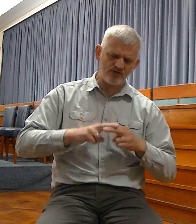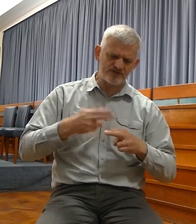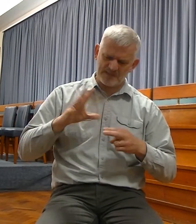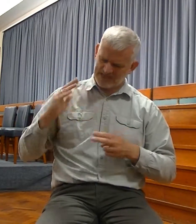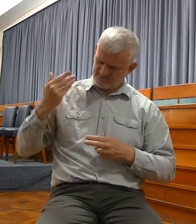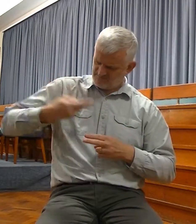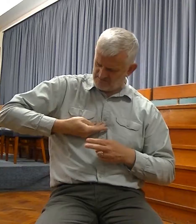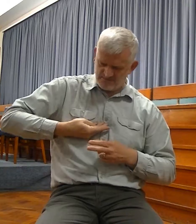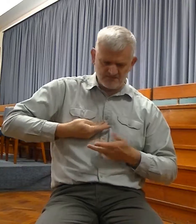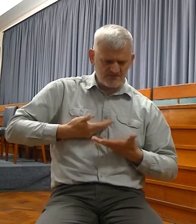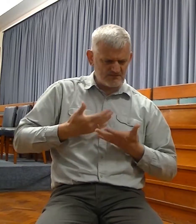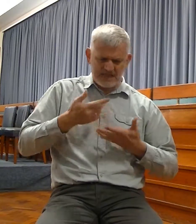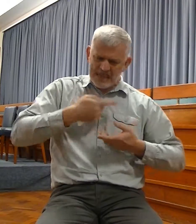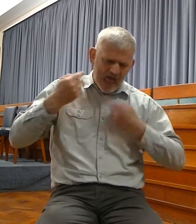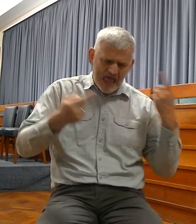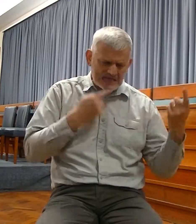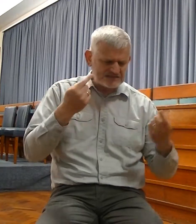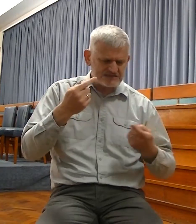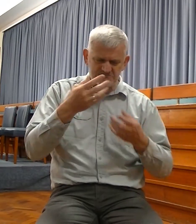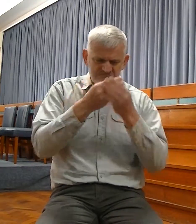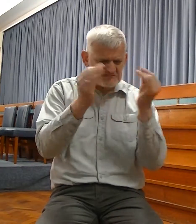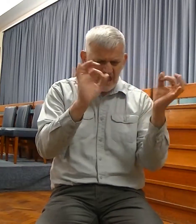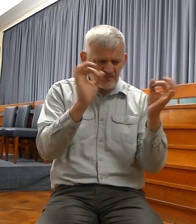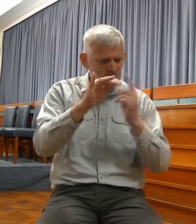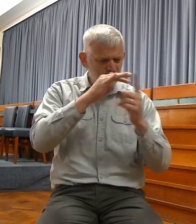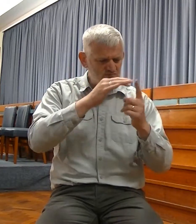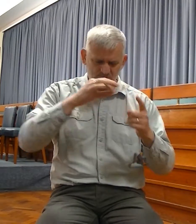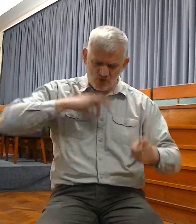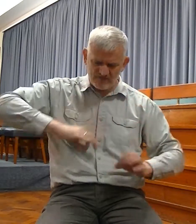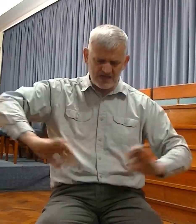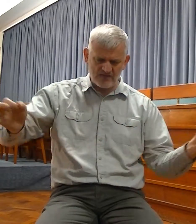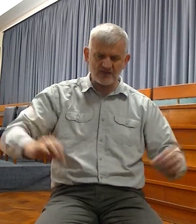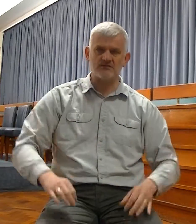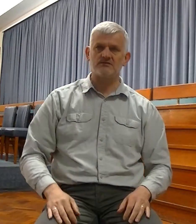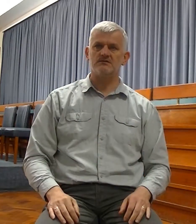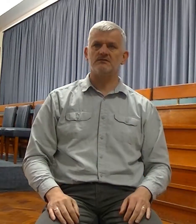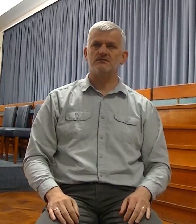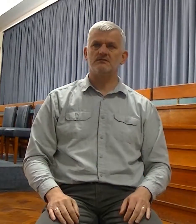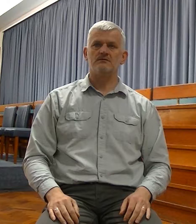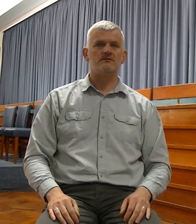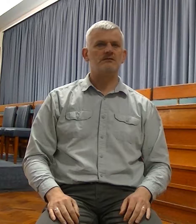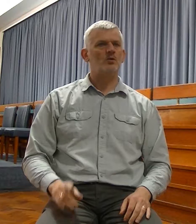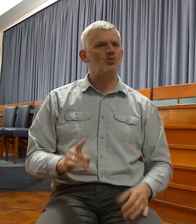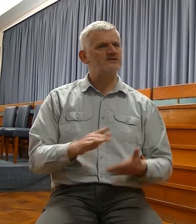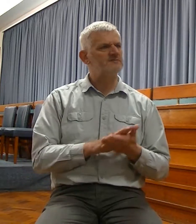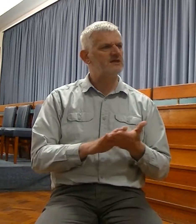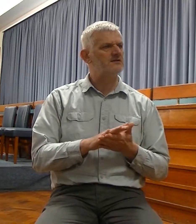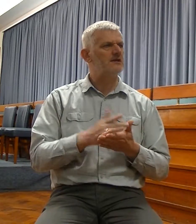there is no profit. So there is this great address to God. And the old writers used to say, here is a failed